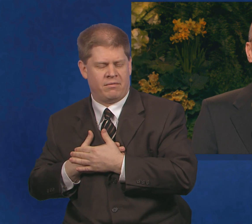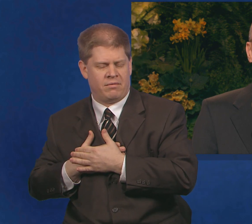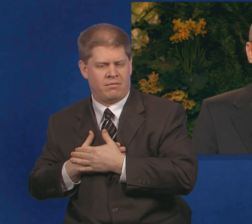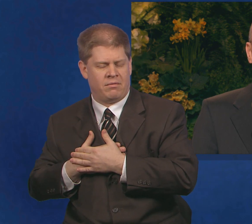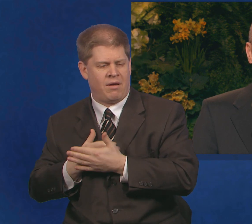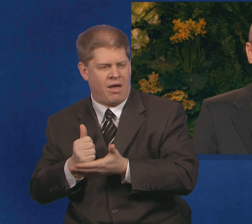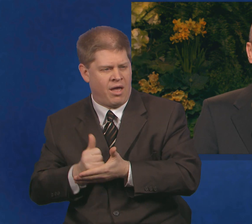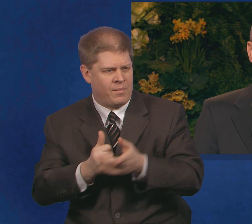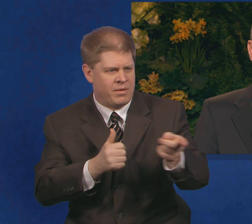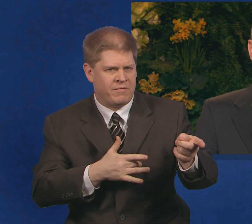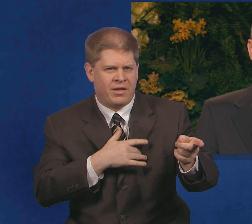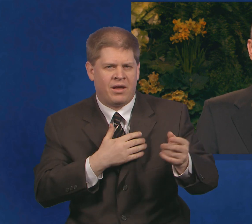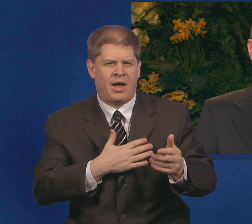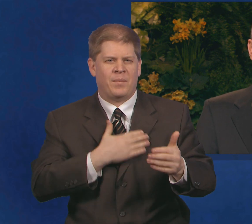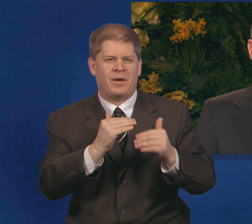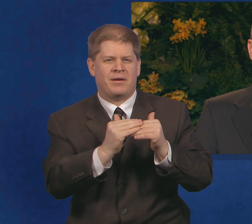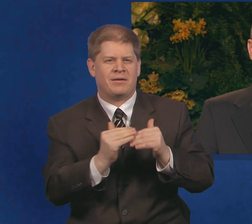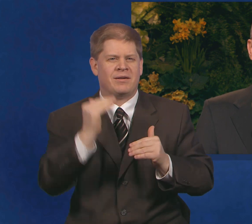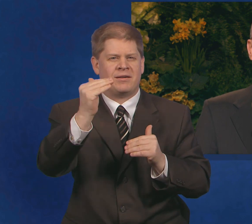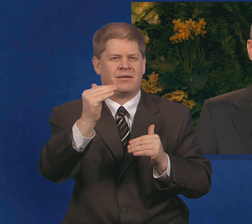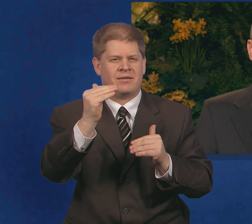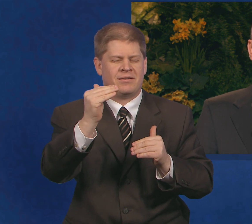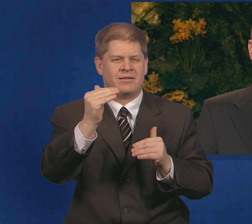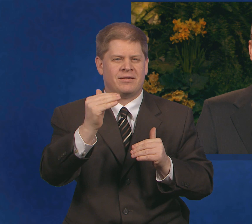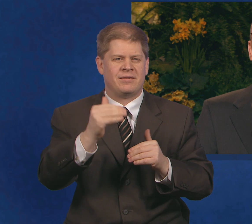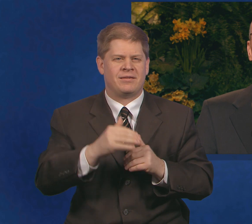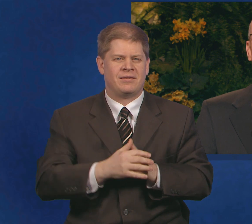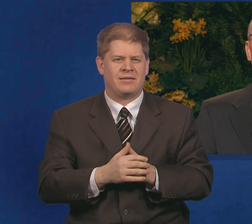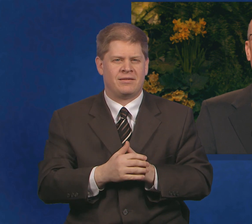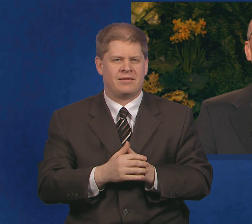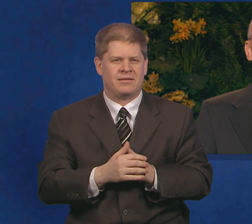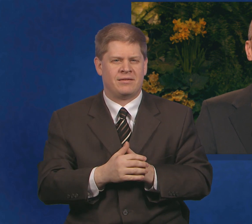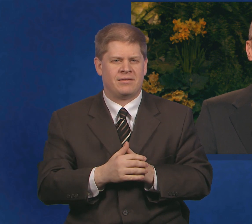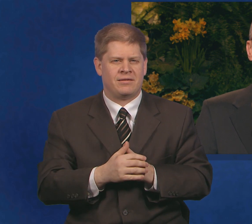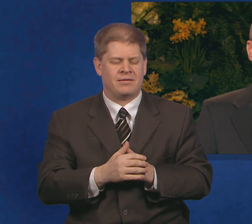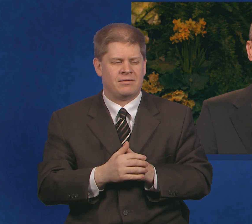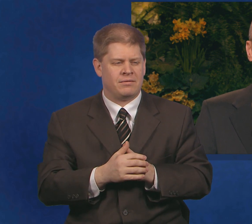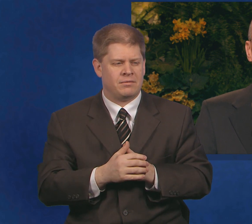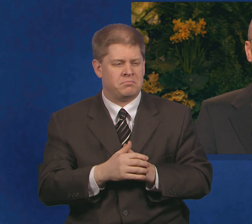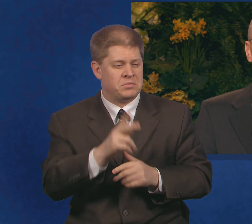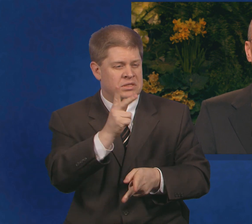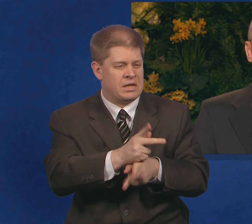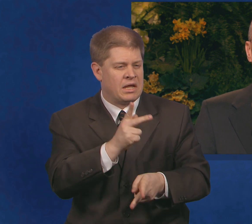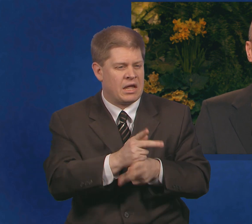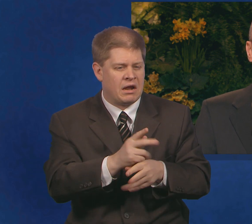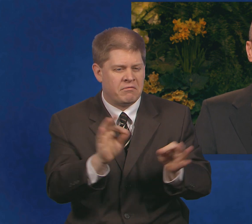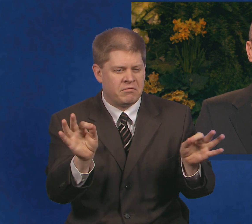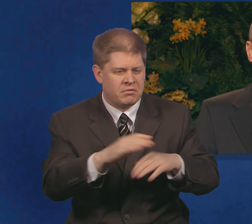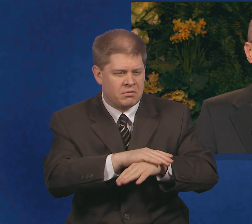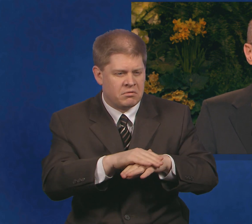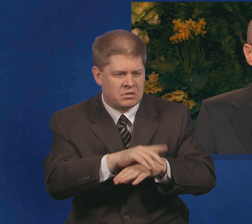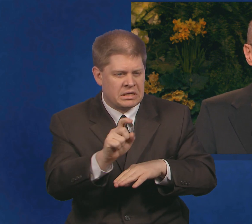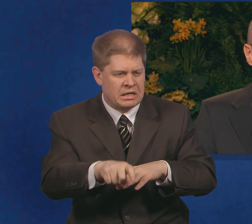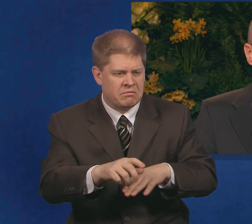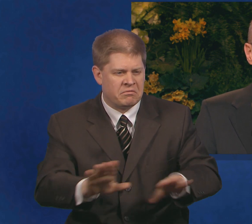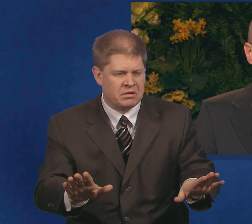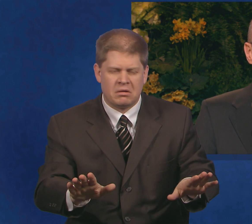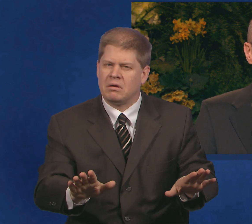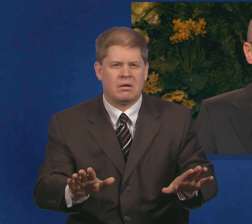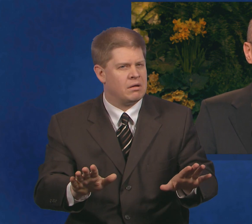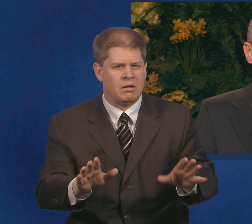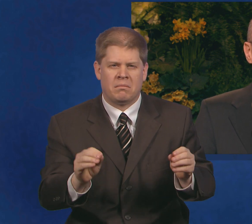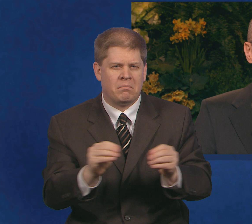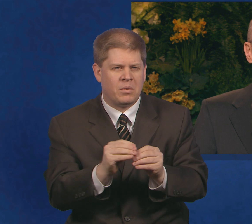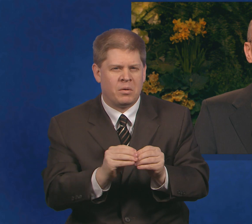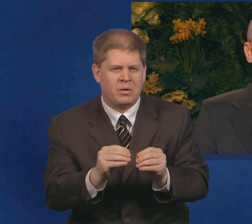them feel glad, as the song promised, than will meeting only their temporal needs. My last suggestion